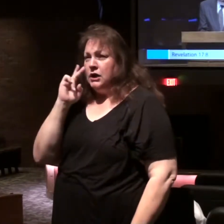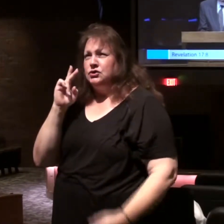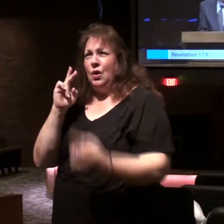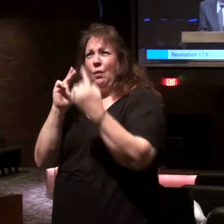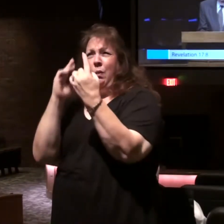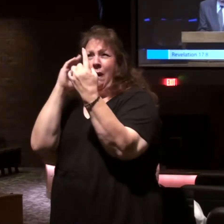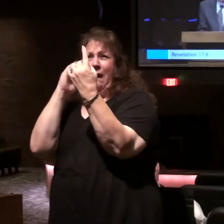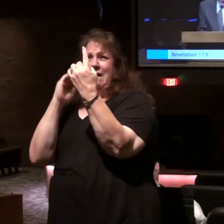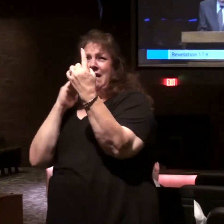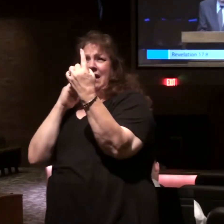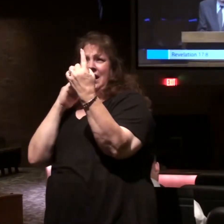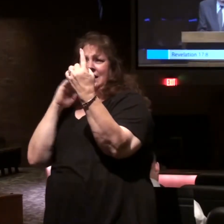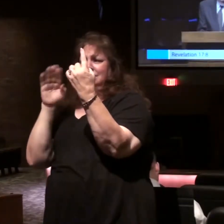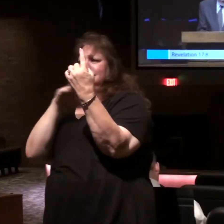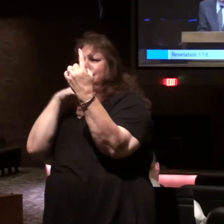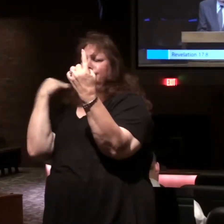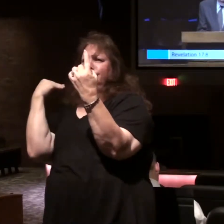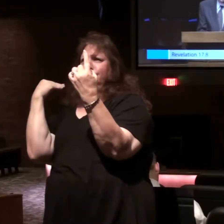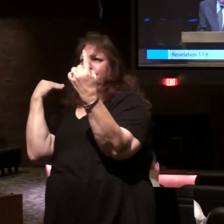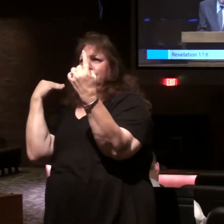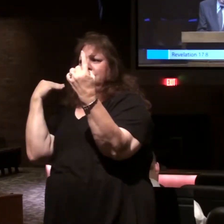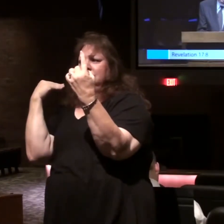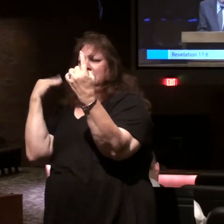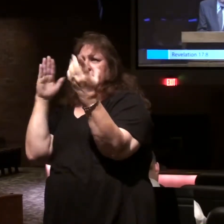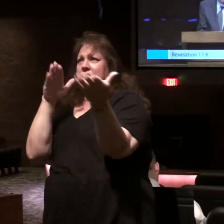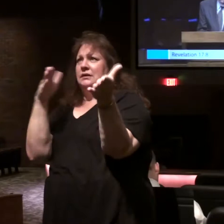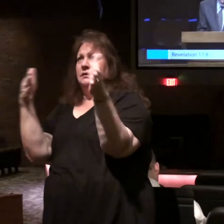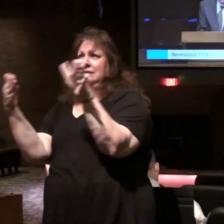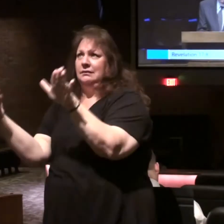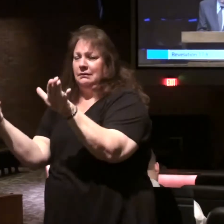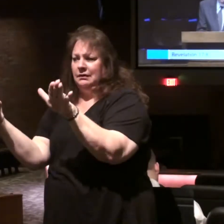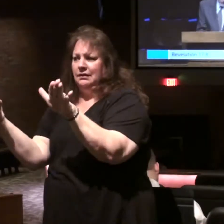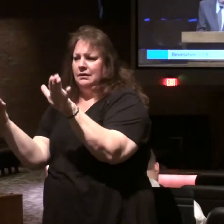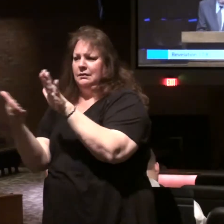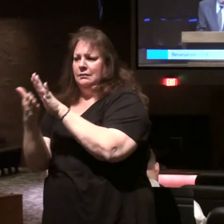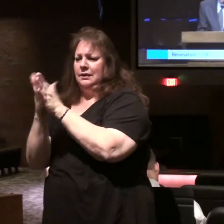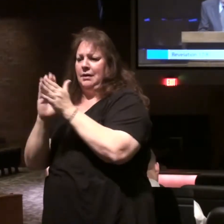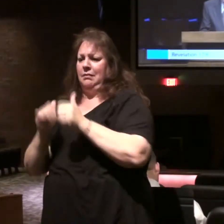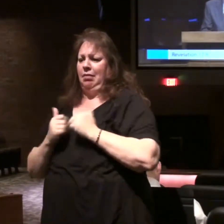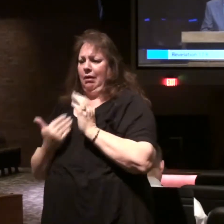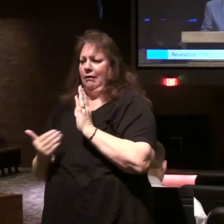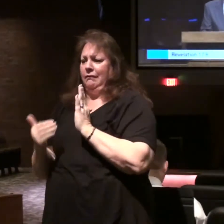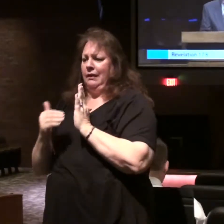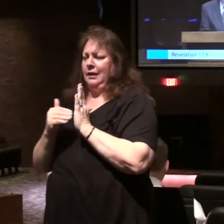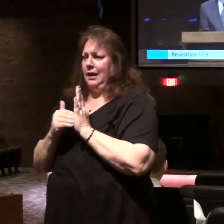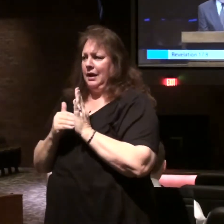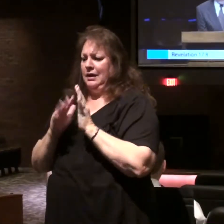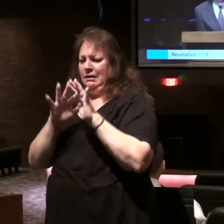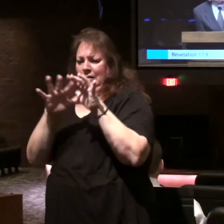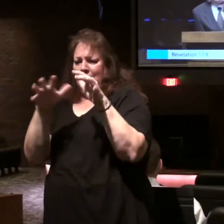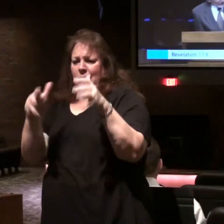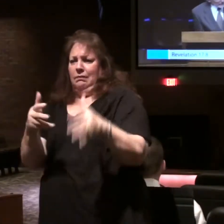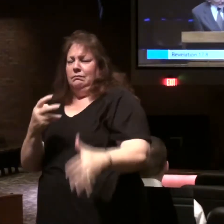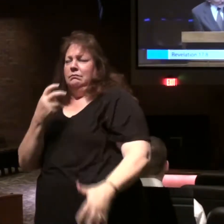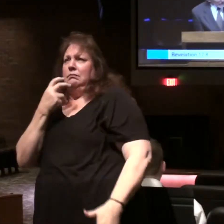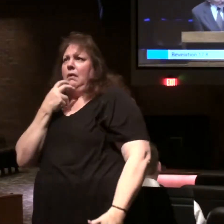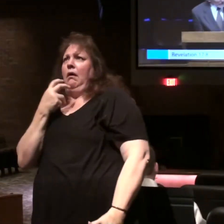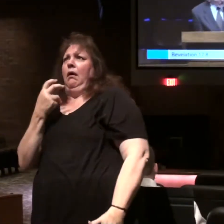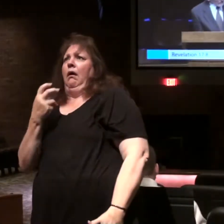of his heads as if it had been slain. His fatal wound was healed. The whole earth was amazed